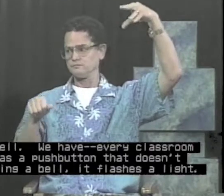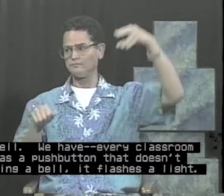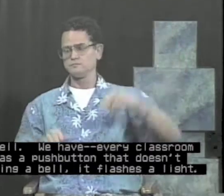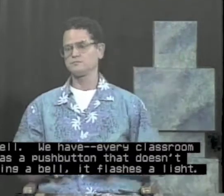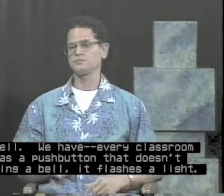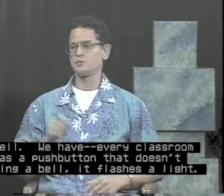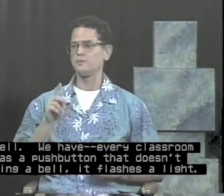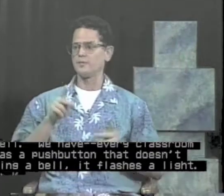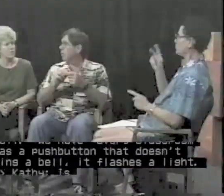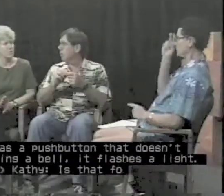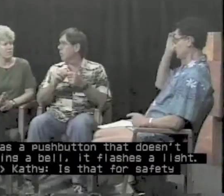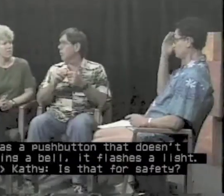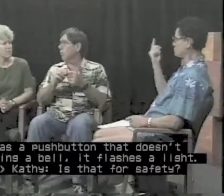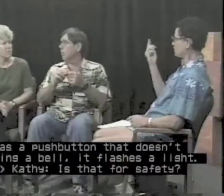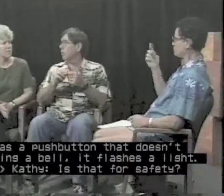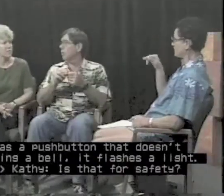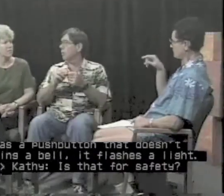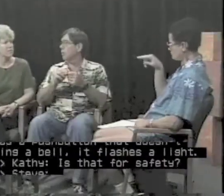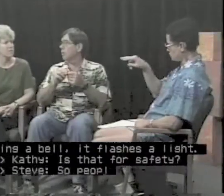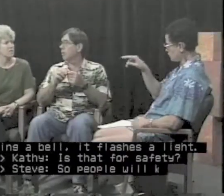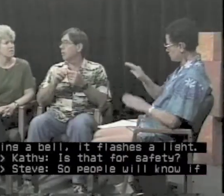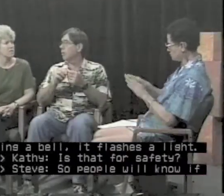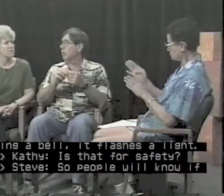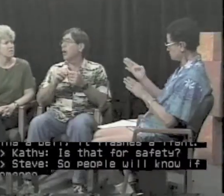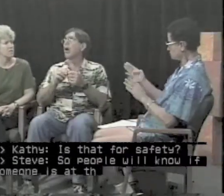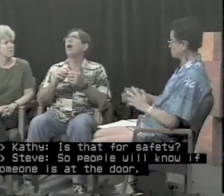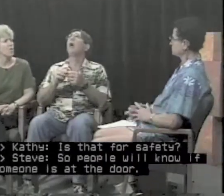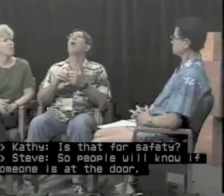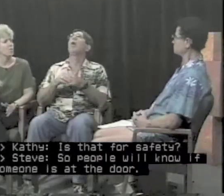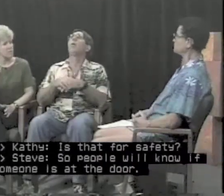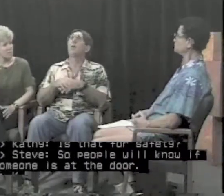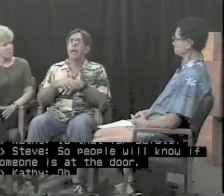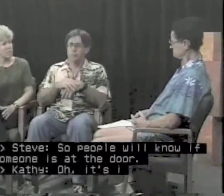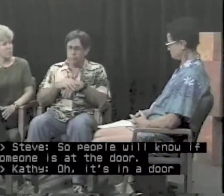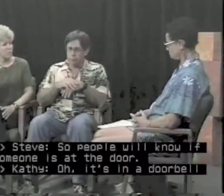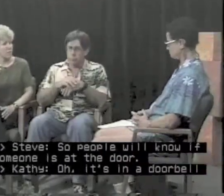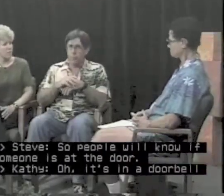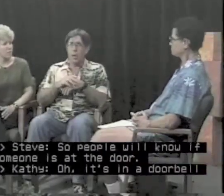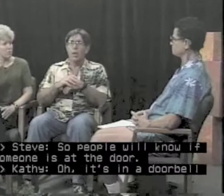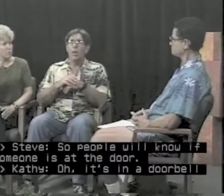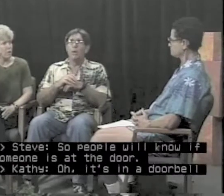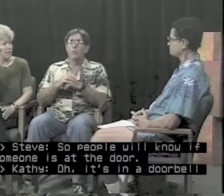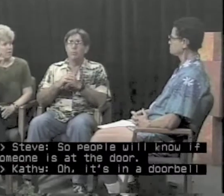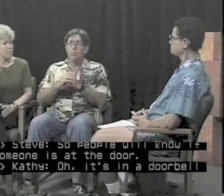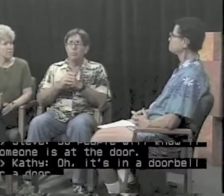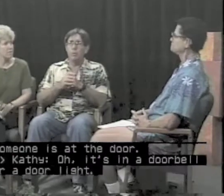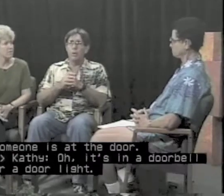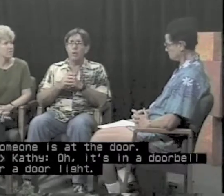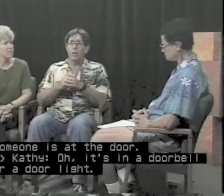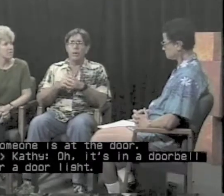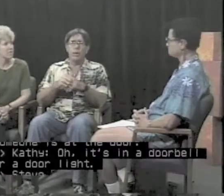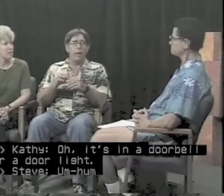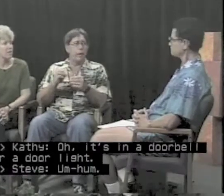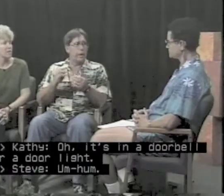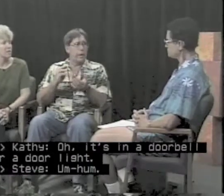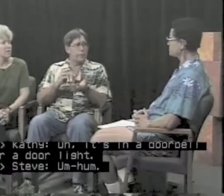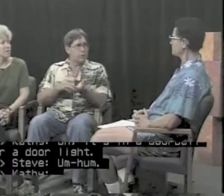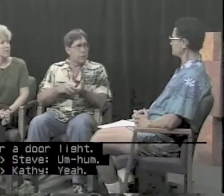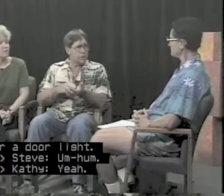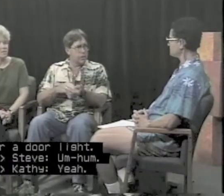Is that for safety? know if someone's at the door. Oh, that's a doorbell or a door light. Mm-hmm. Yeah. Now, Steve,